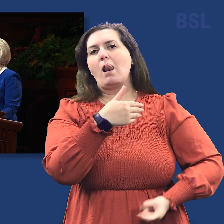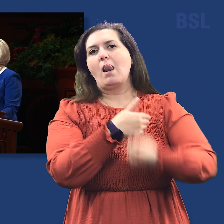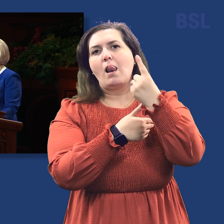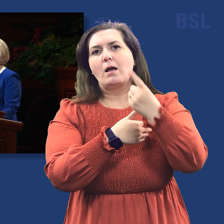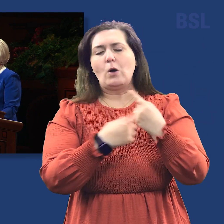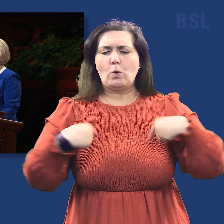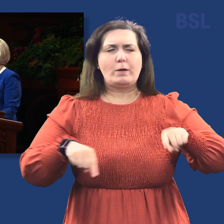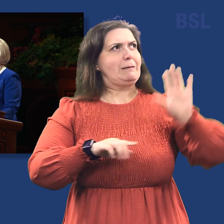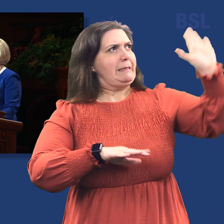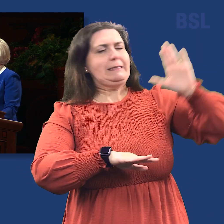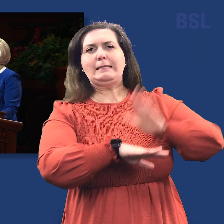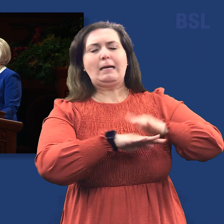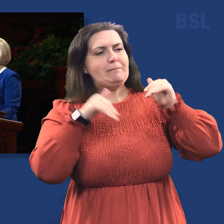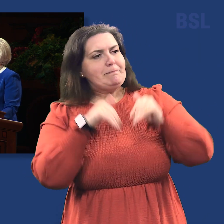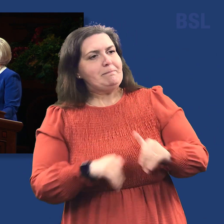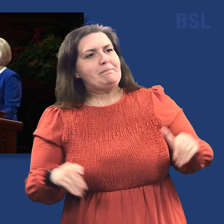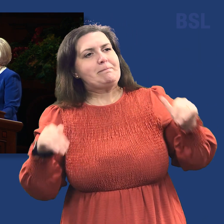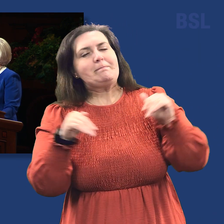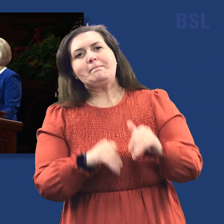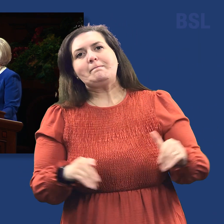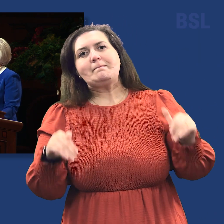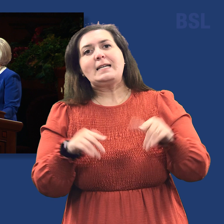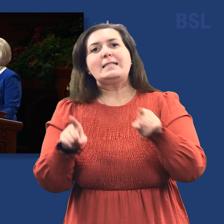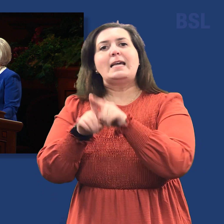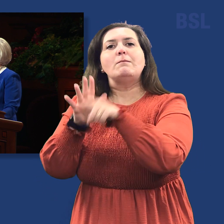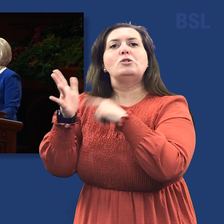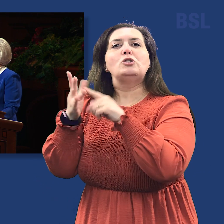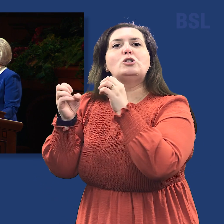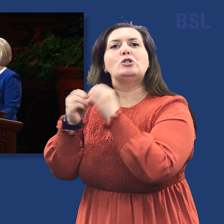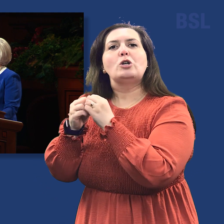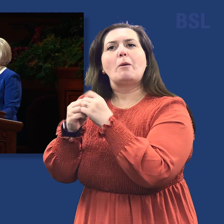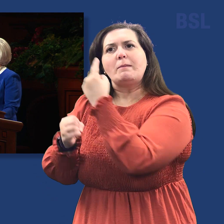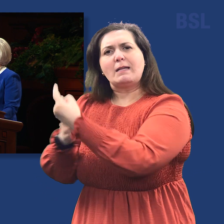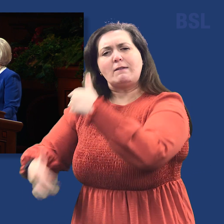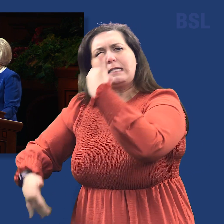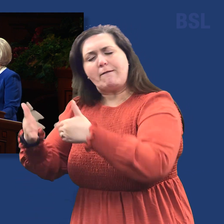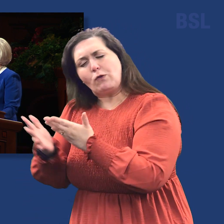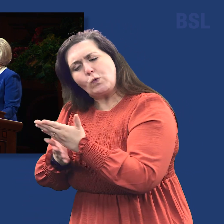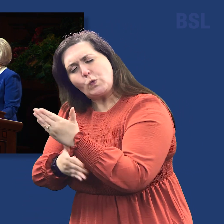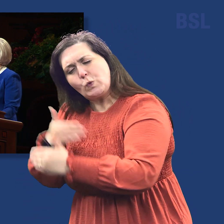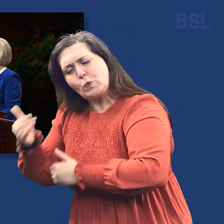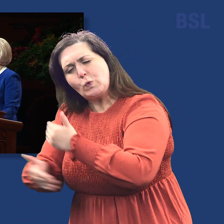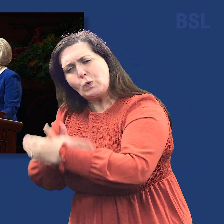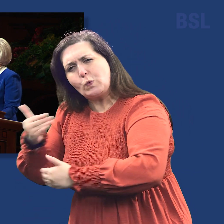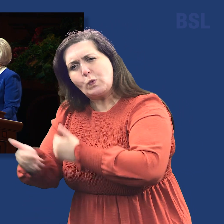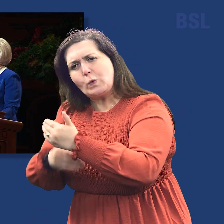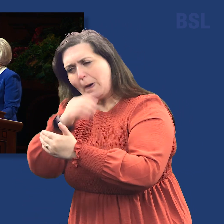wait on Him, sometimes like Job in his suffering, knowing that God maketh sore and